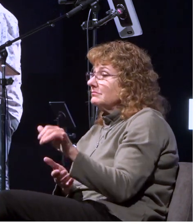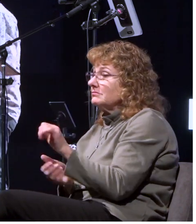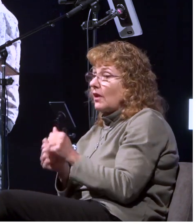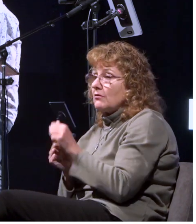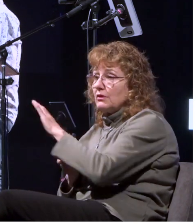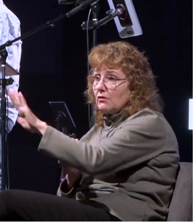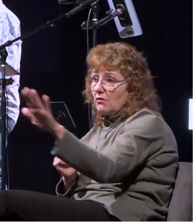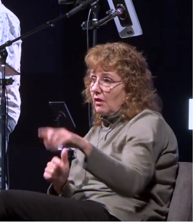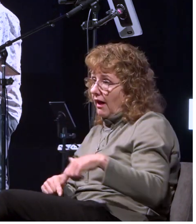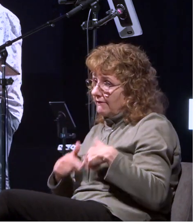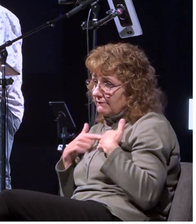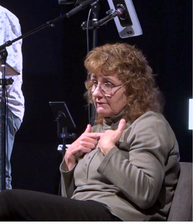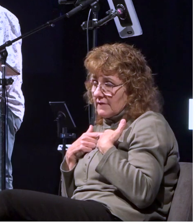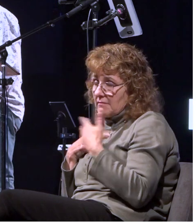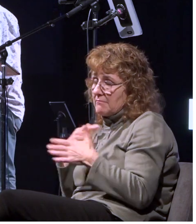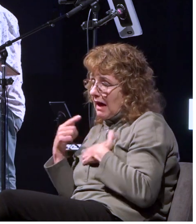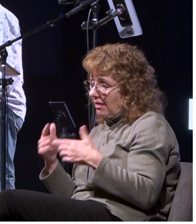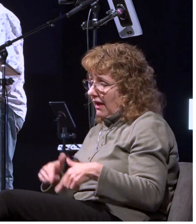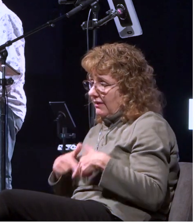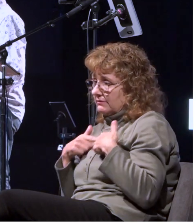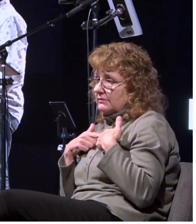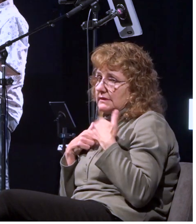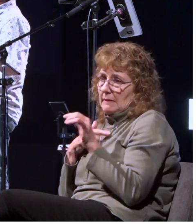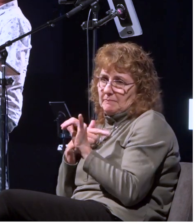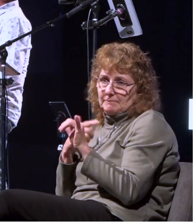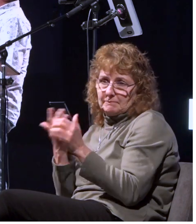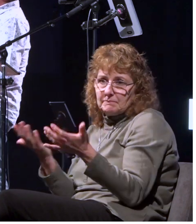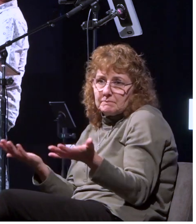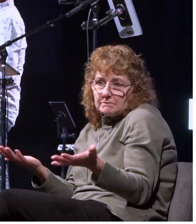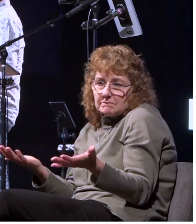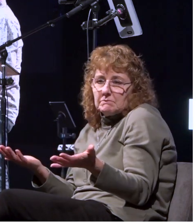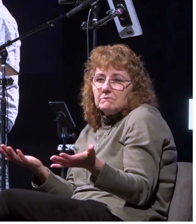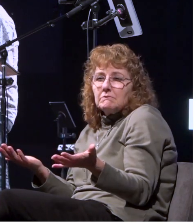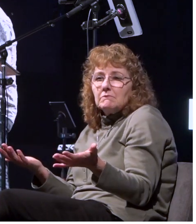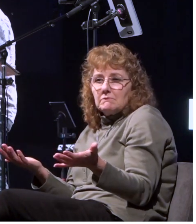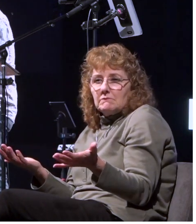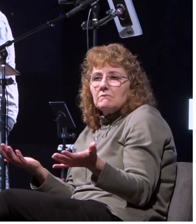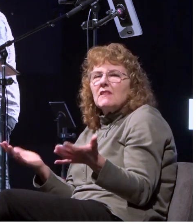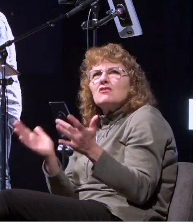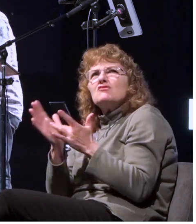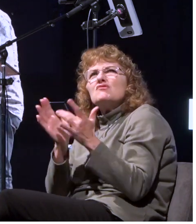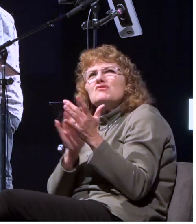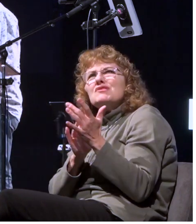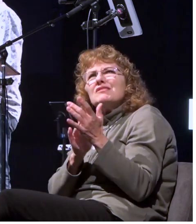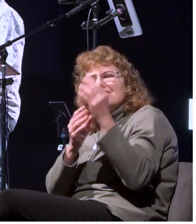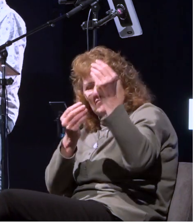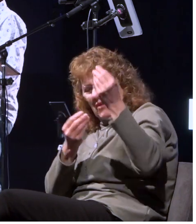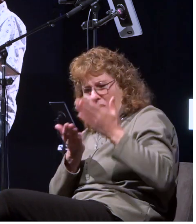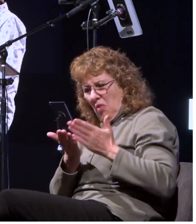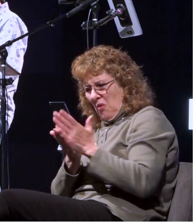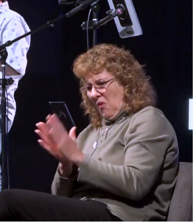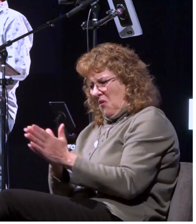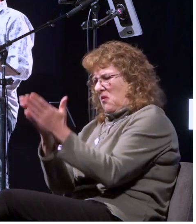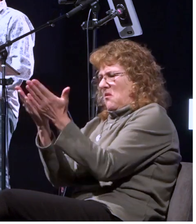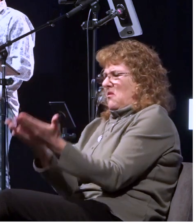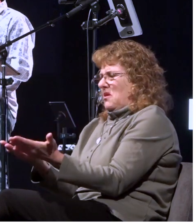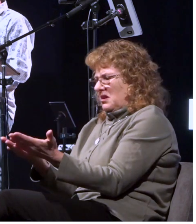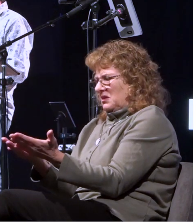way it's the same way as jesus speaks to us in his word and his prayer our job is to trust and